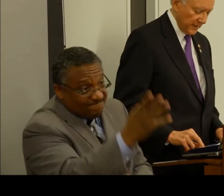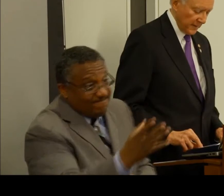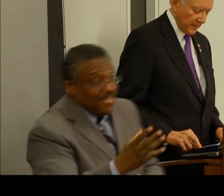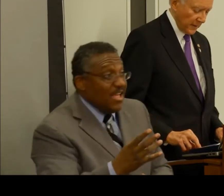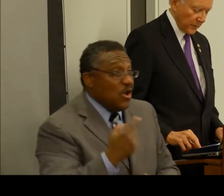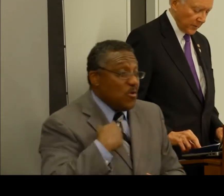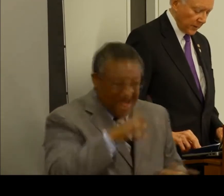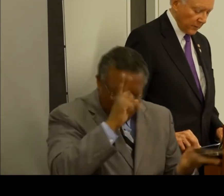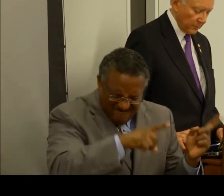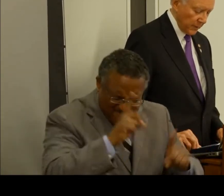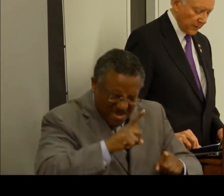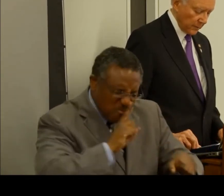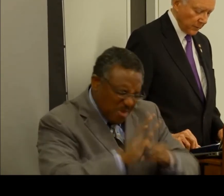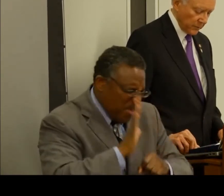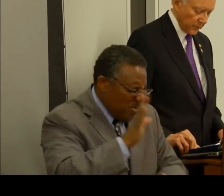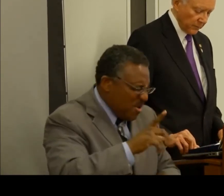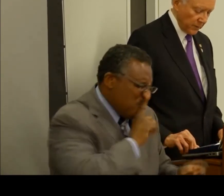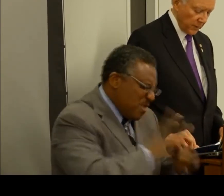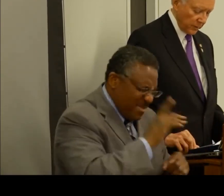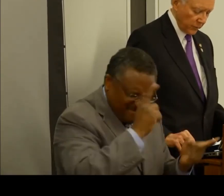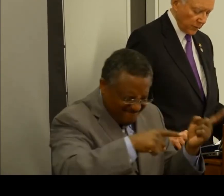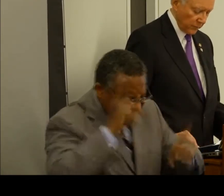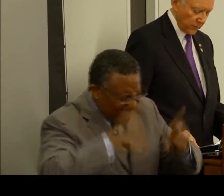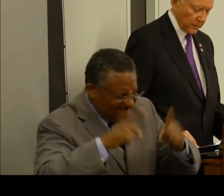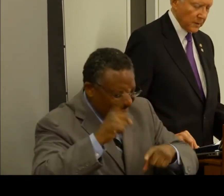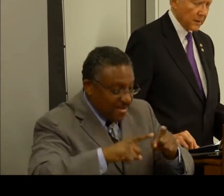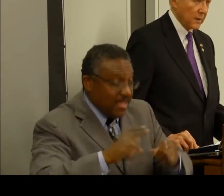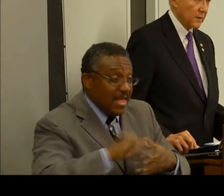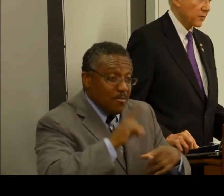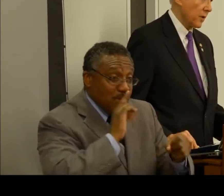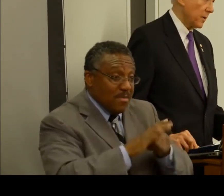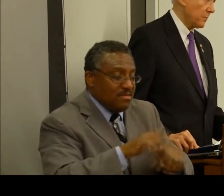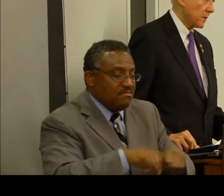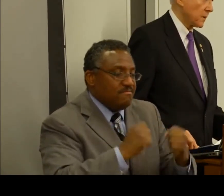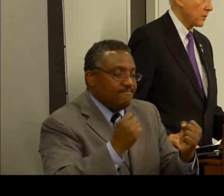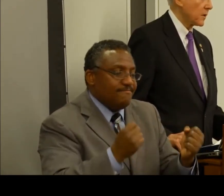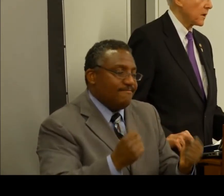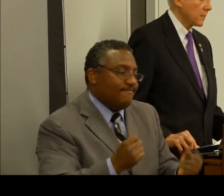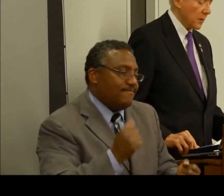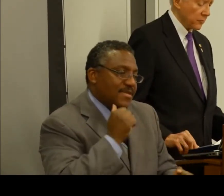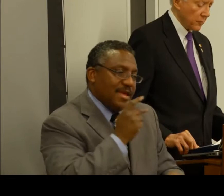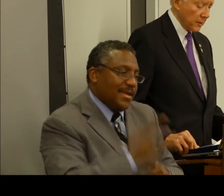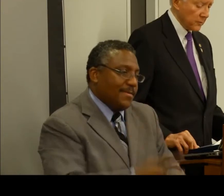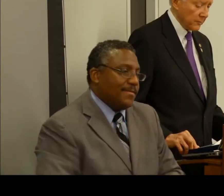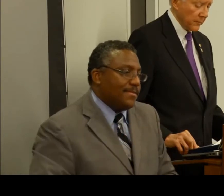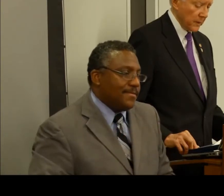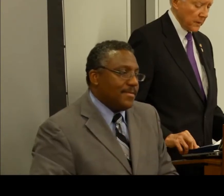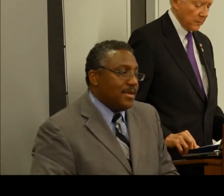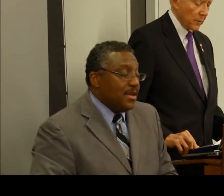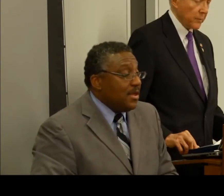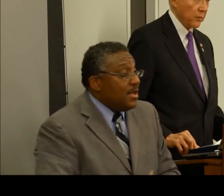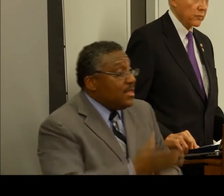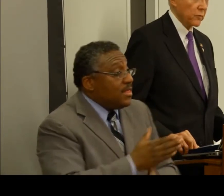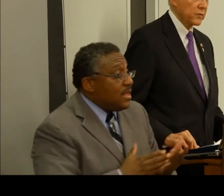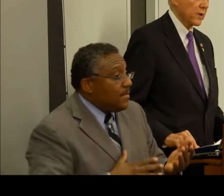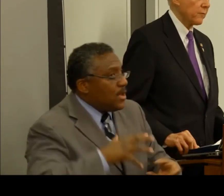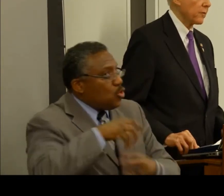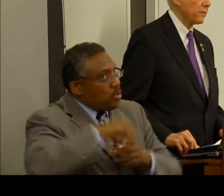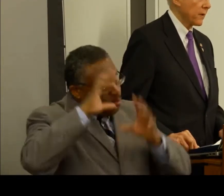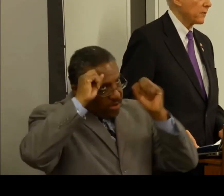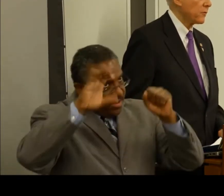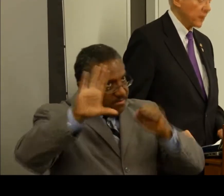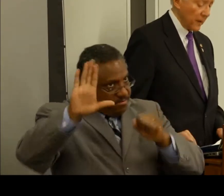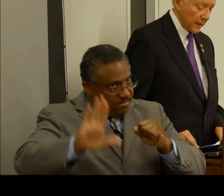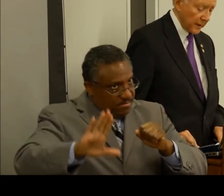Now, with another impending depletion of the DI Trust Fund, some, including the administration, proposed to